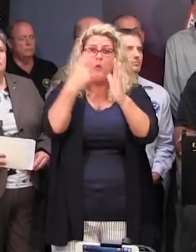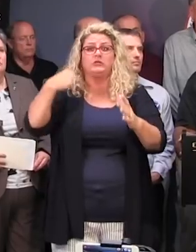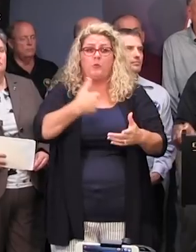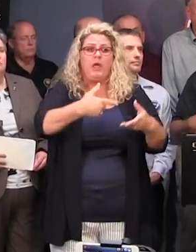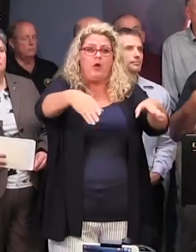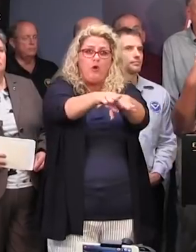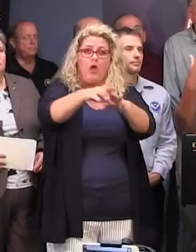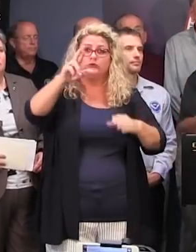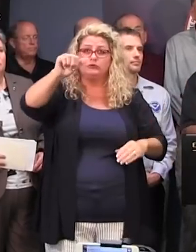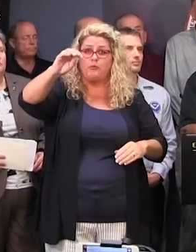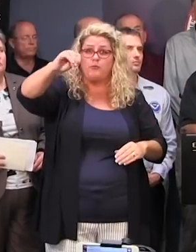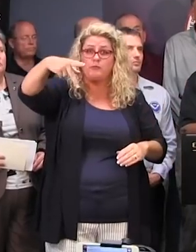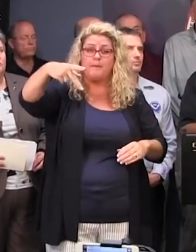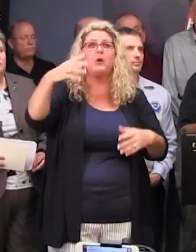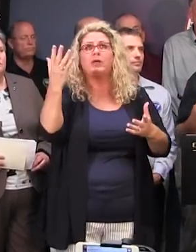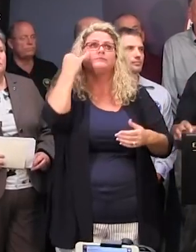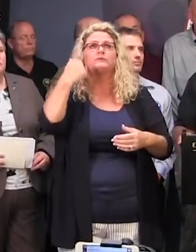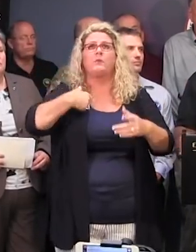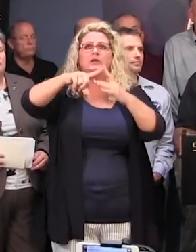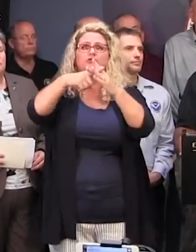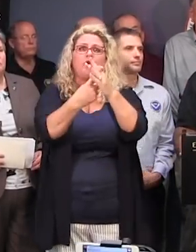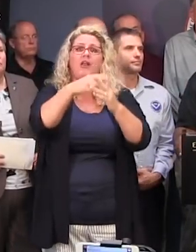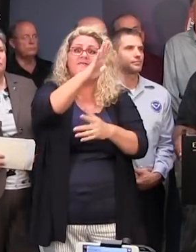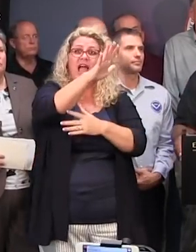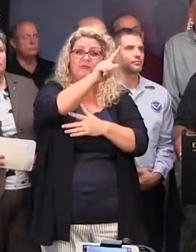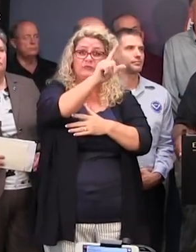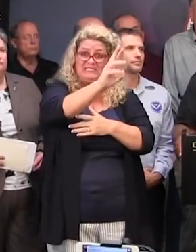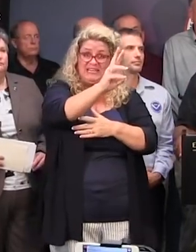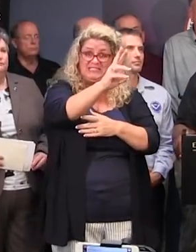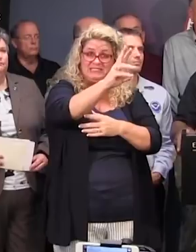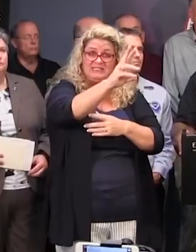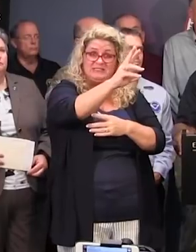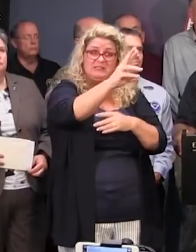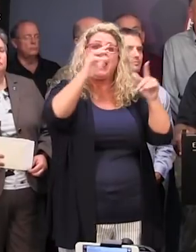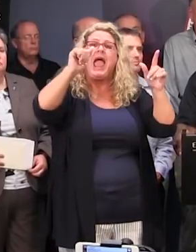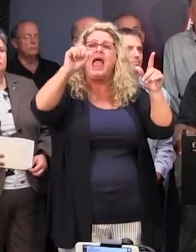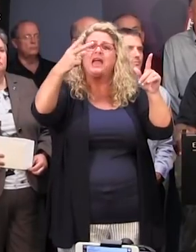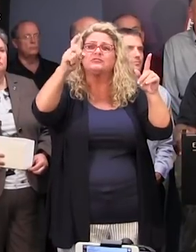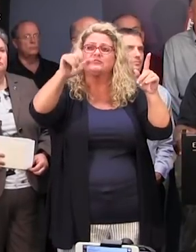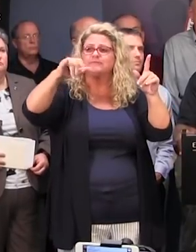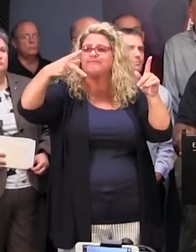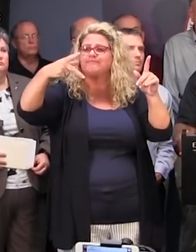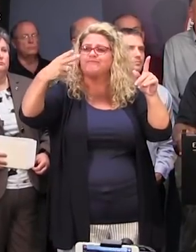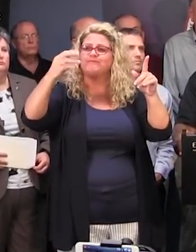for example, we start at the I-526 interchange, say at the Ashley phosphate